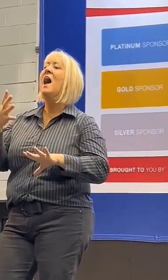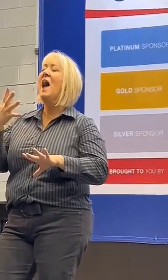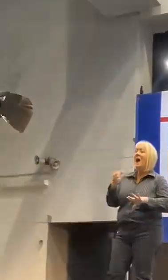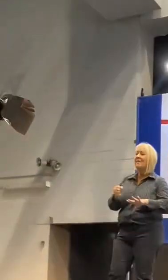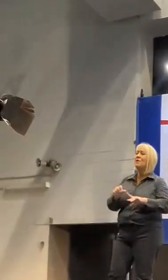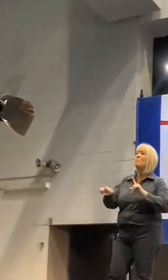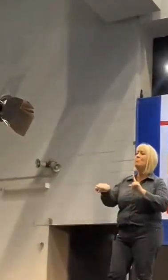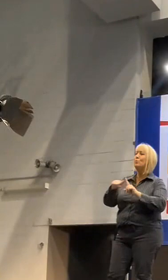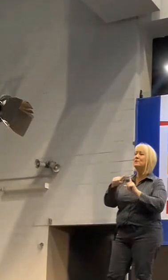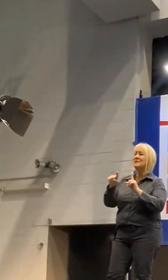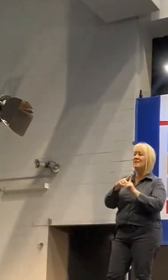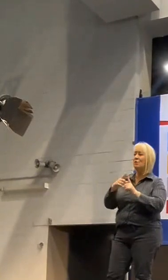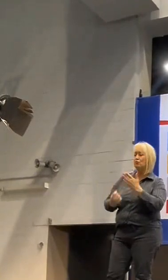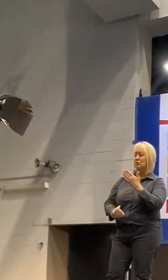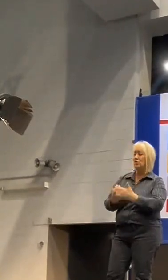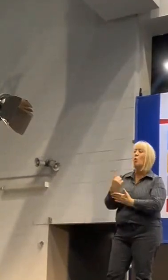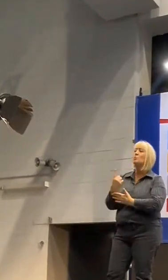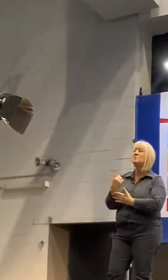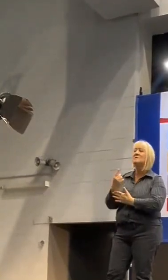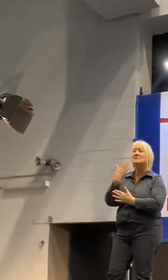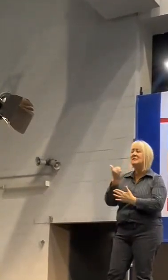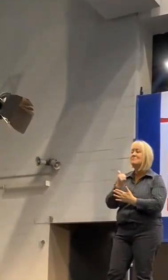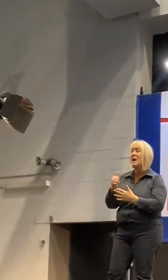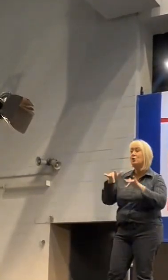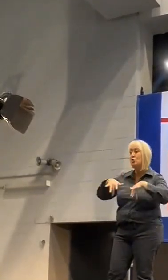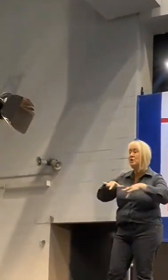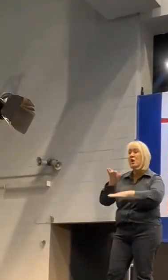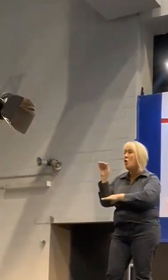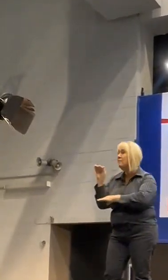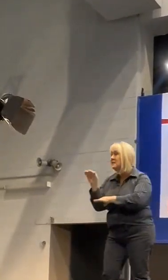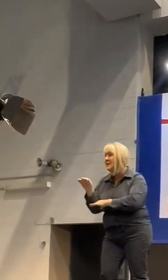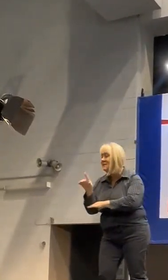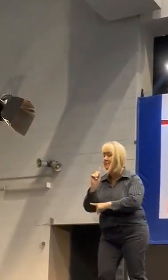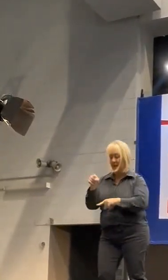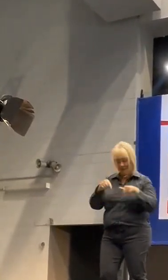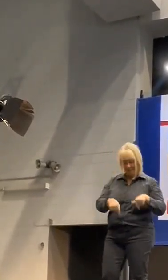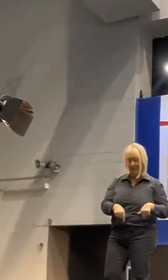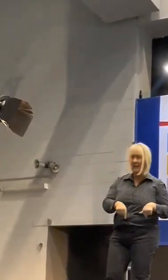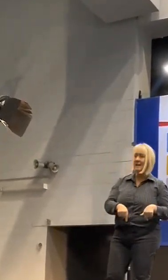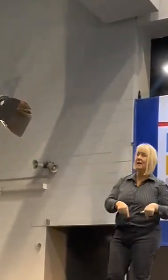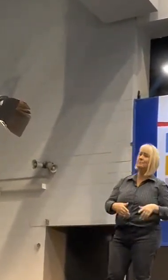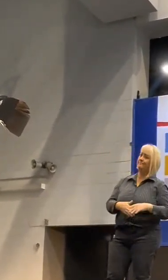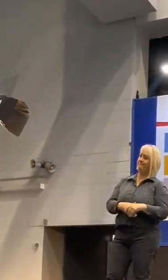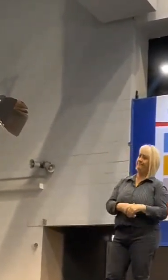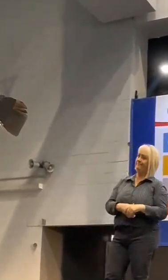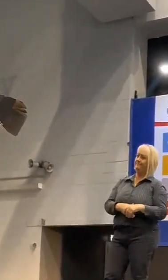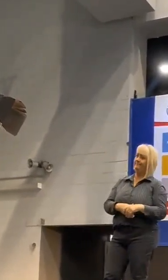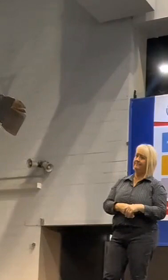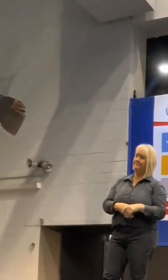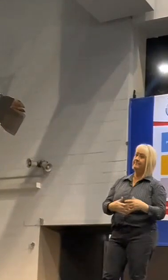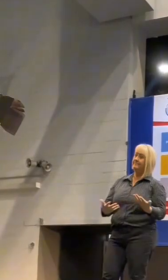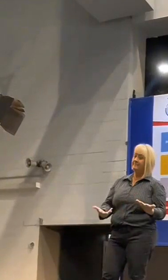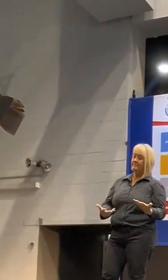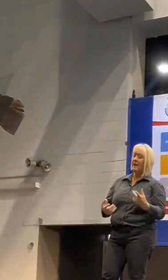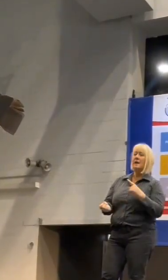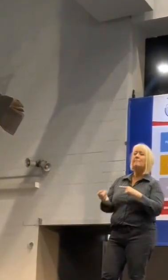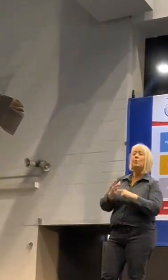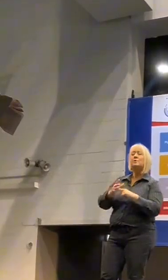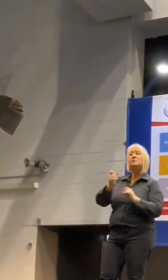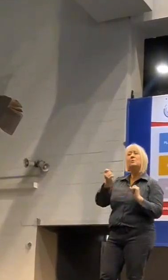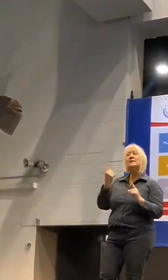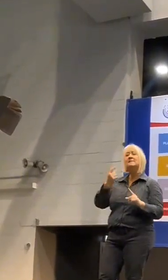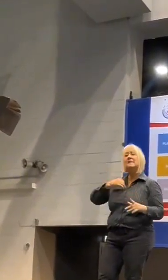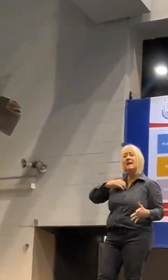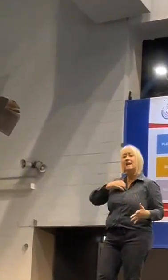tick whites being the most common way to contract the bacteria. Now, it's important to understand that earlier and later